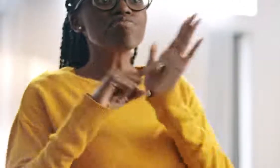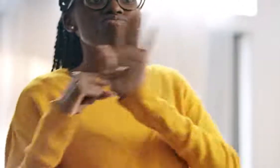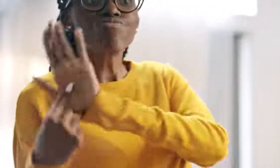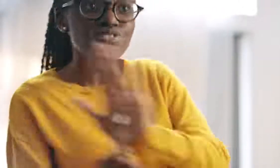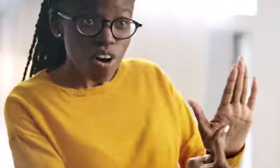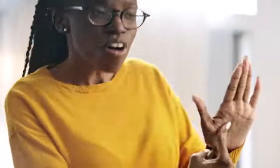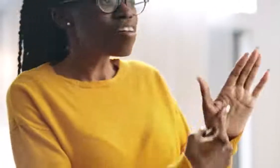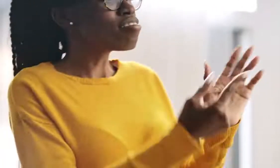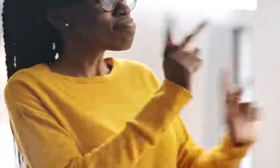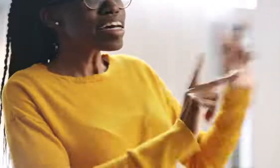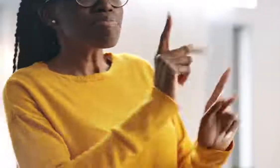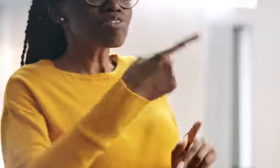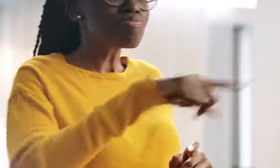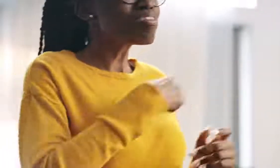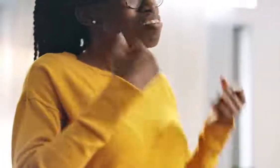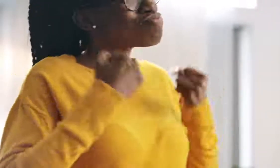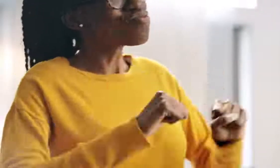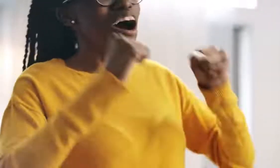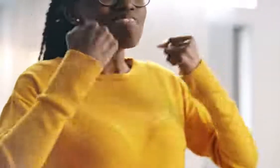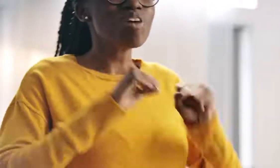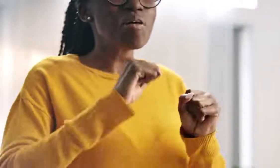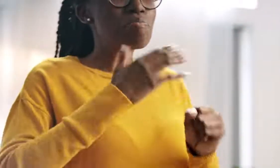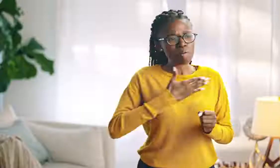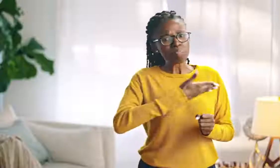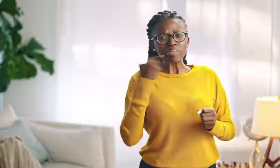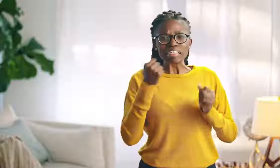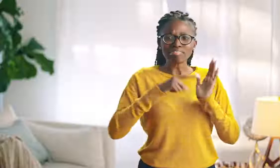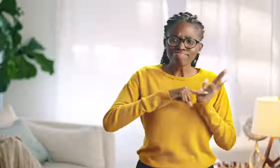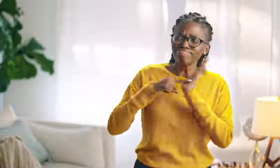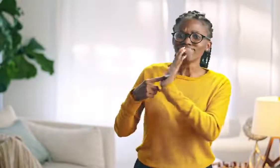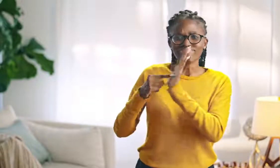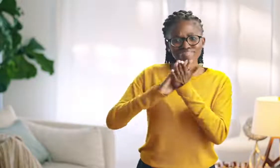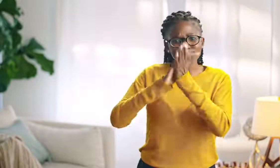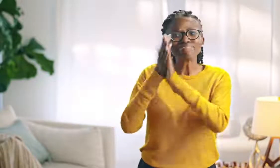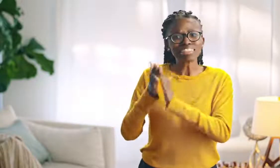I'm able to demonstrate to everybody that I'm trying to be more like Christ.